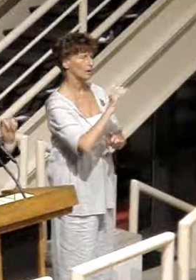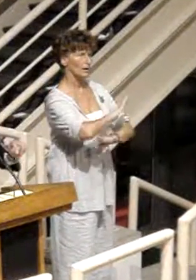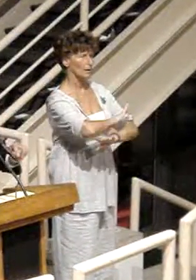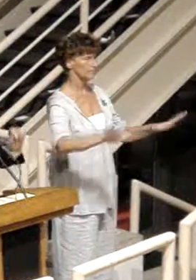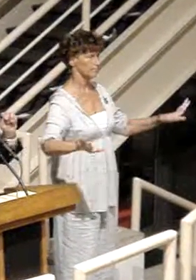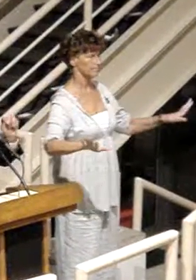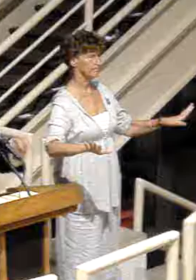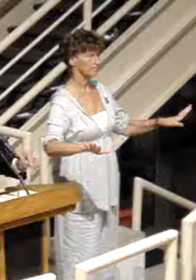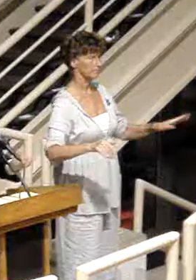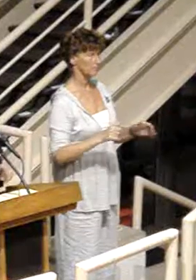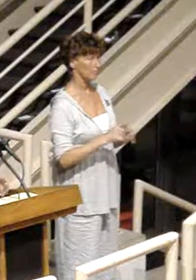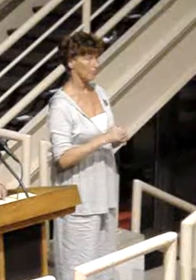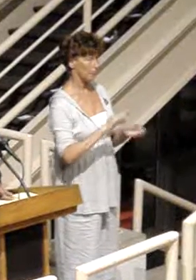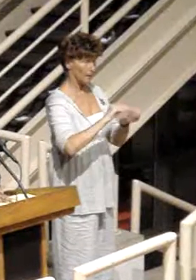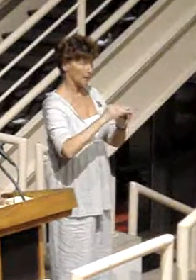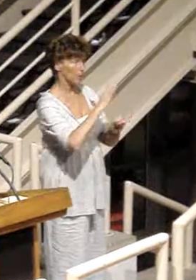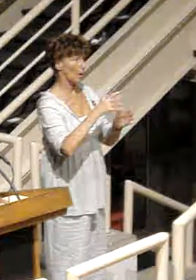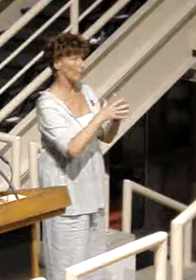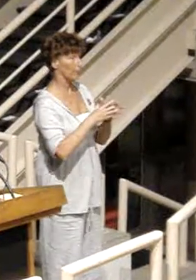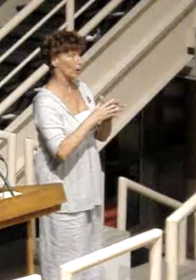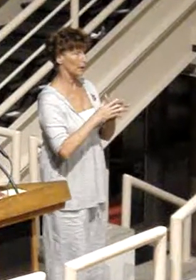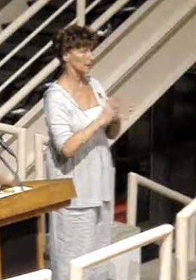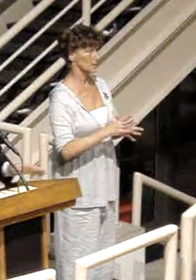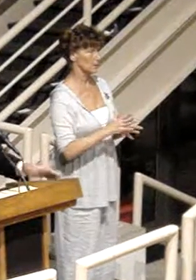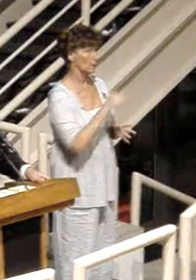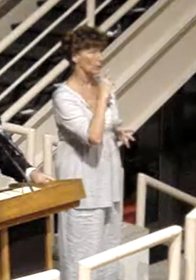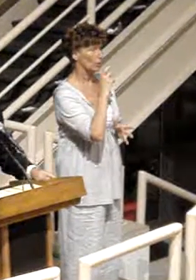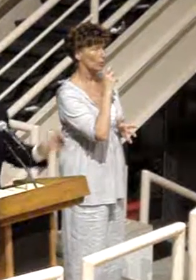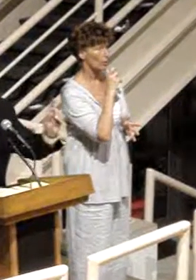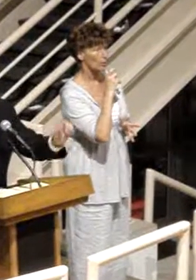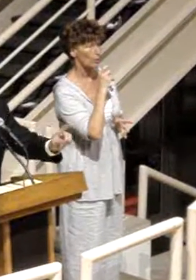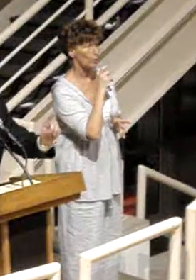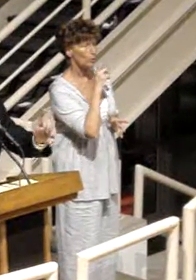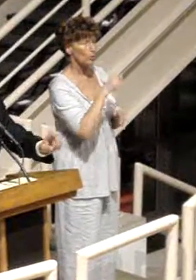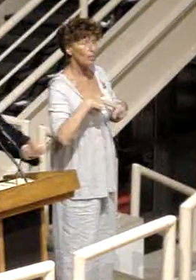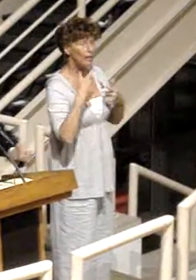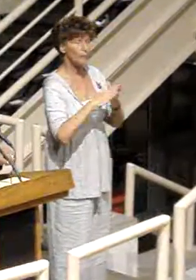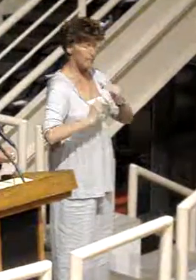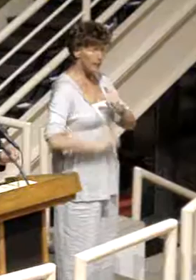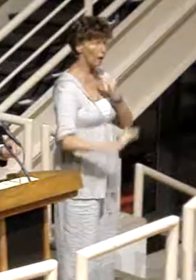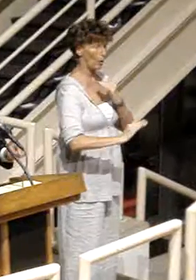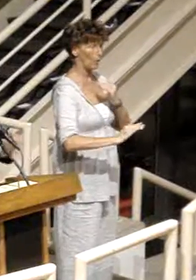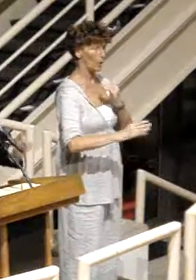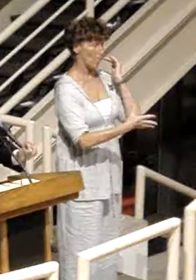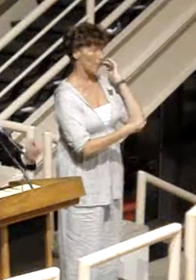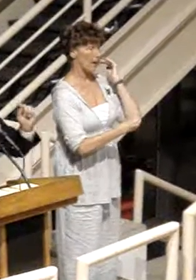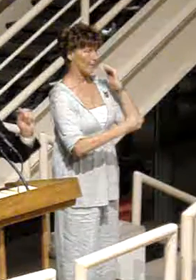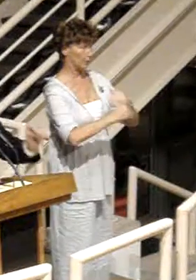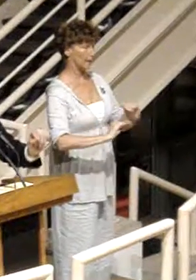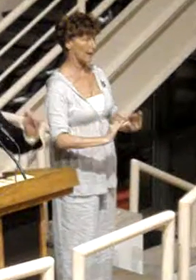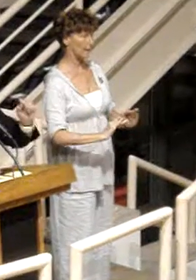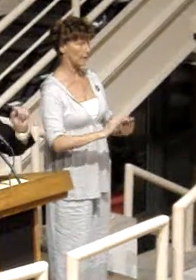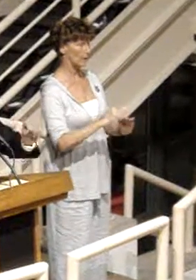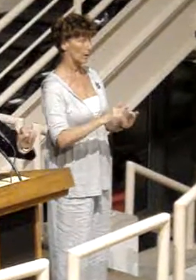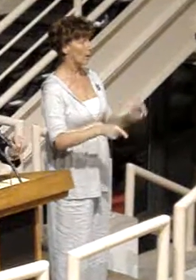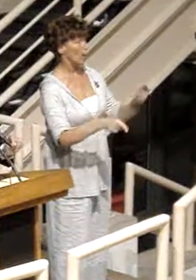The number of Americans who are defined below the poverty level plus the